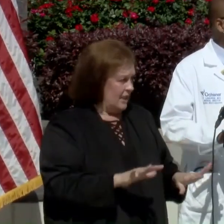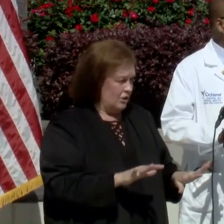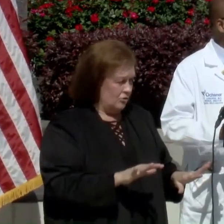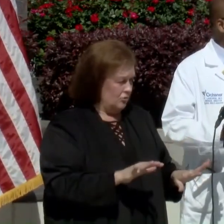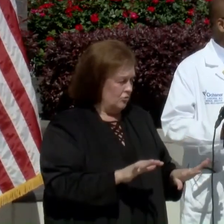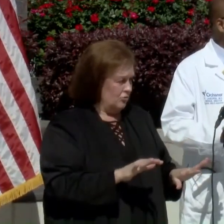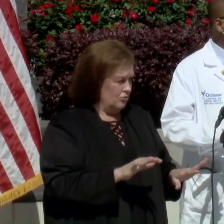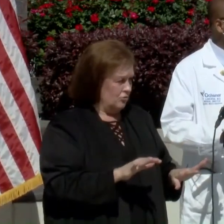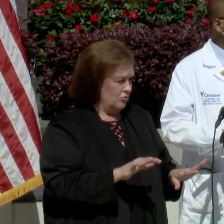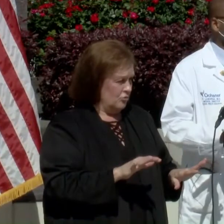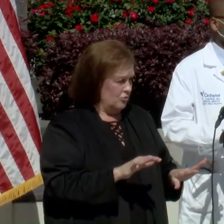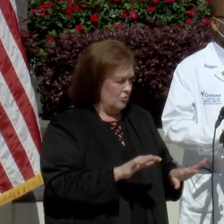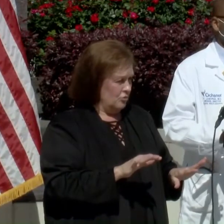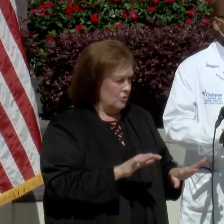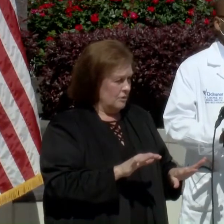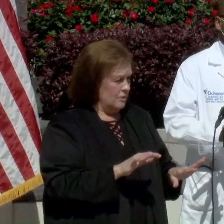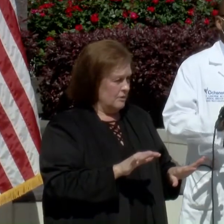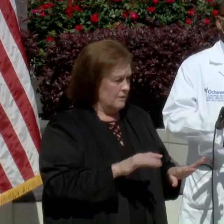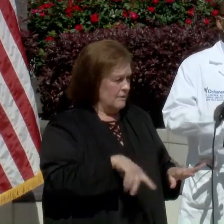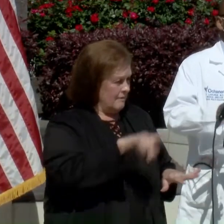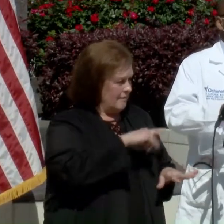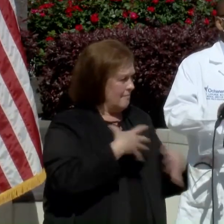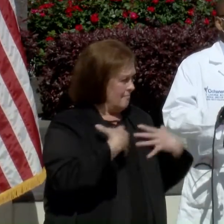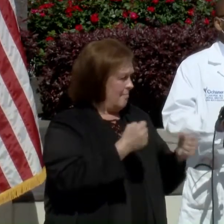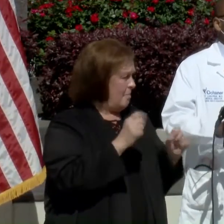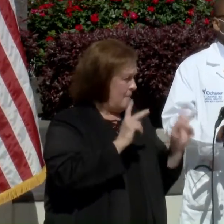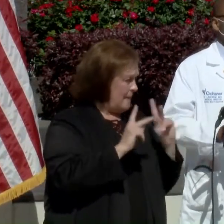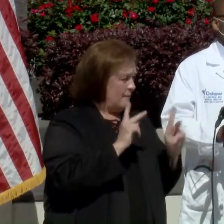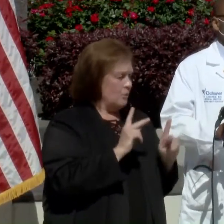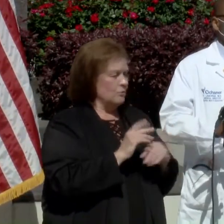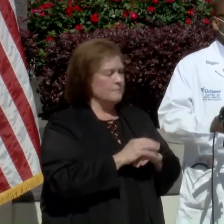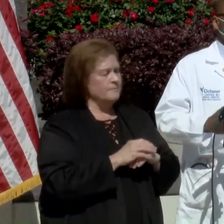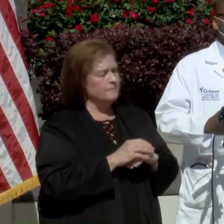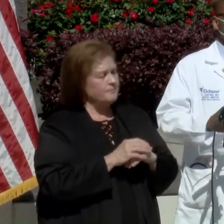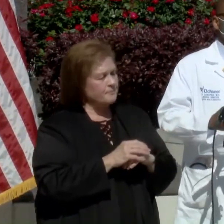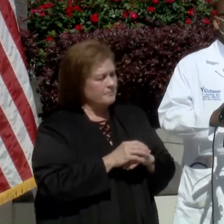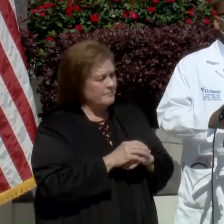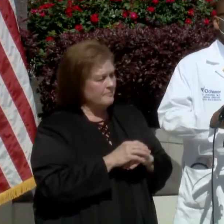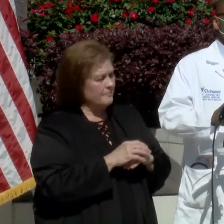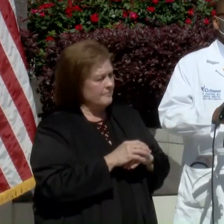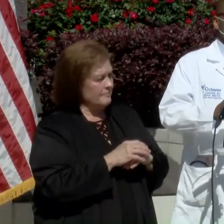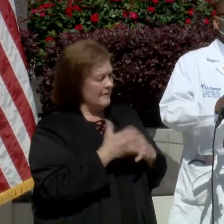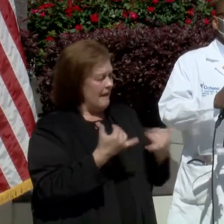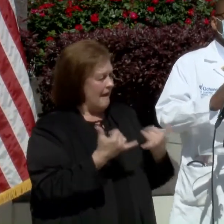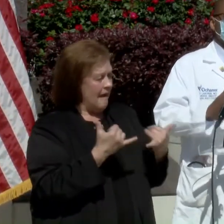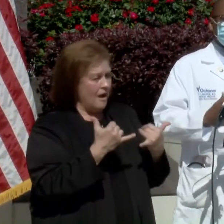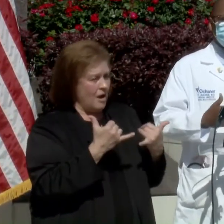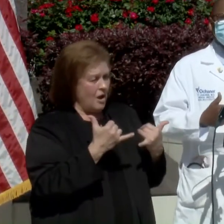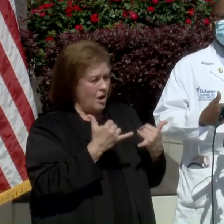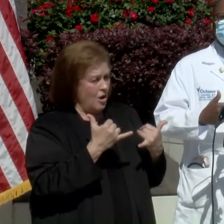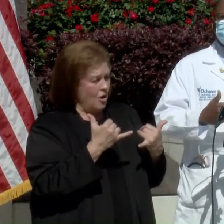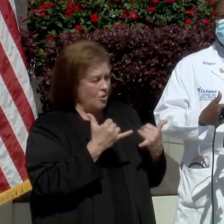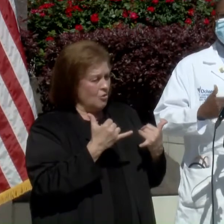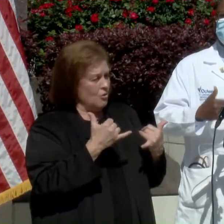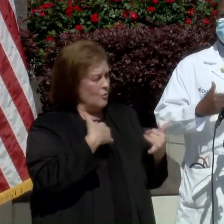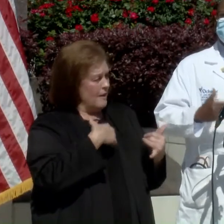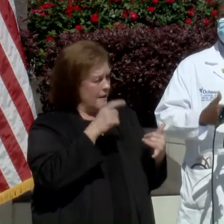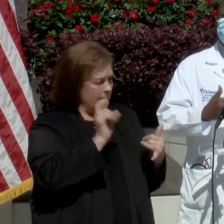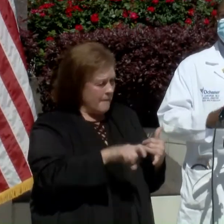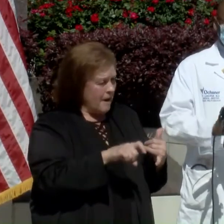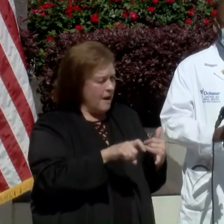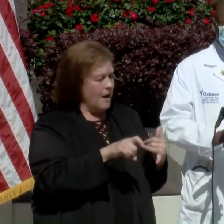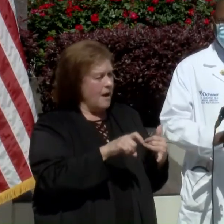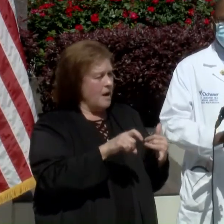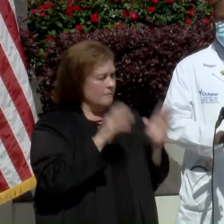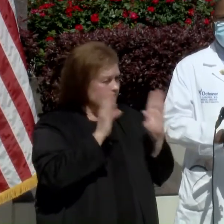at in terms of collective or herd immunity. So this is not the time for us to let our guard down, but it's actually